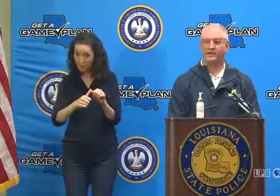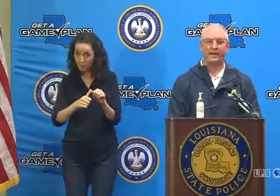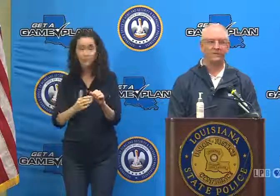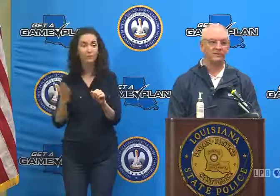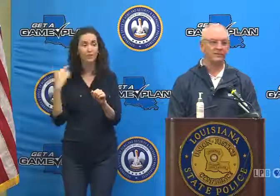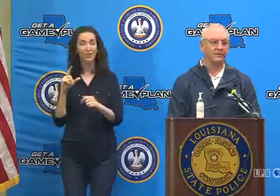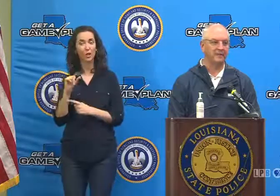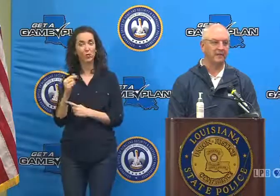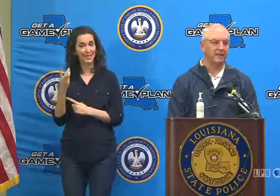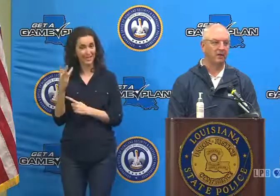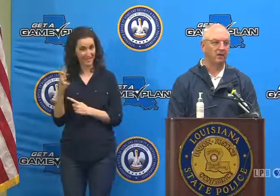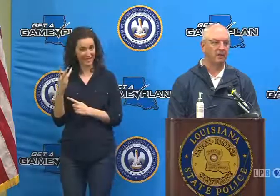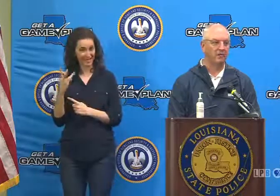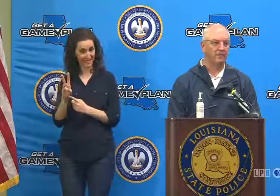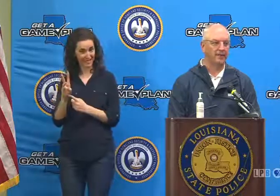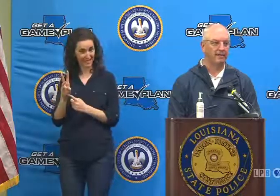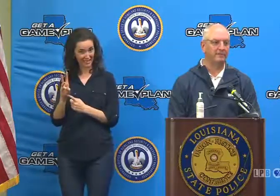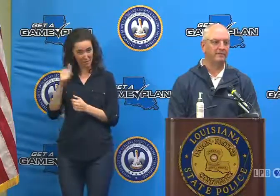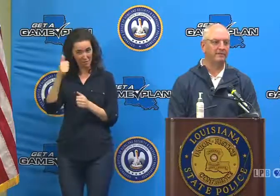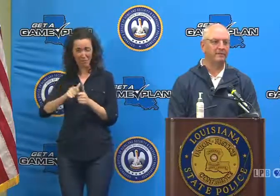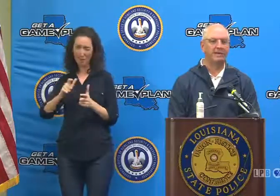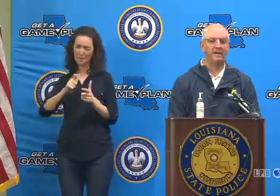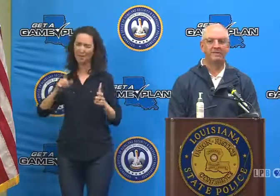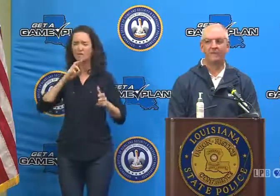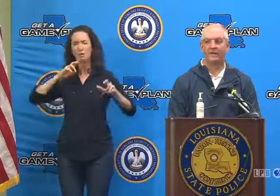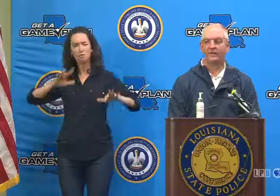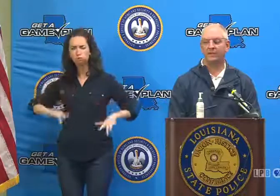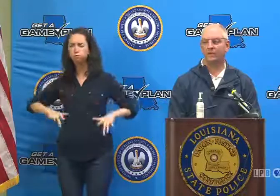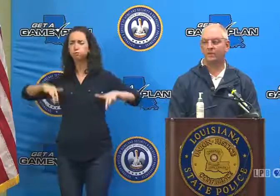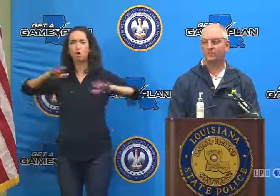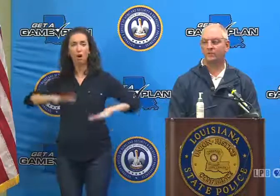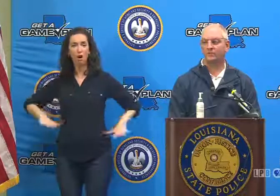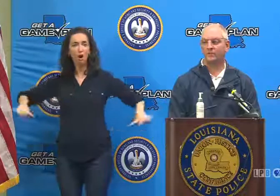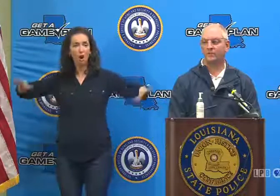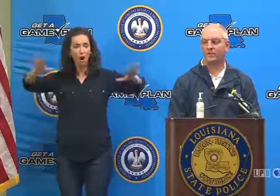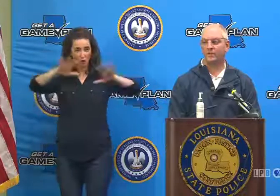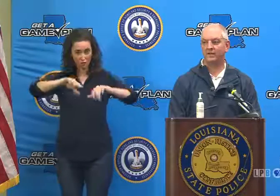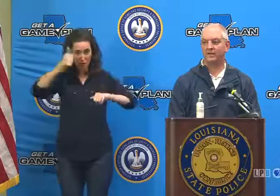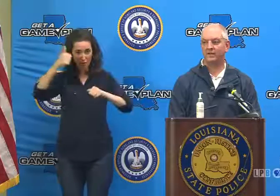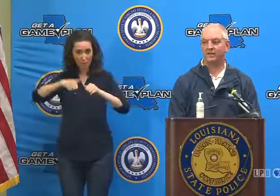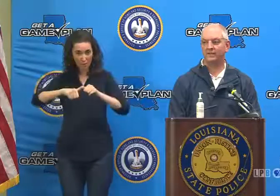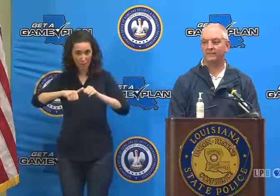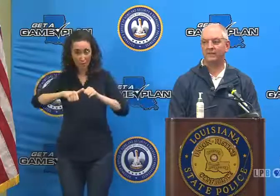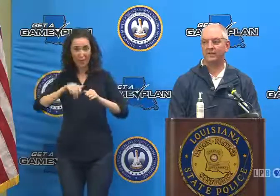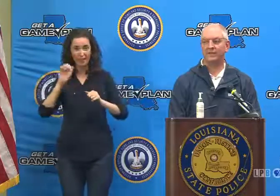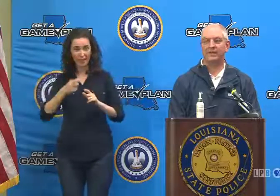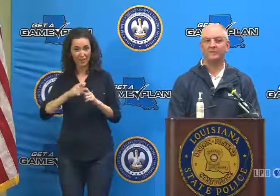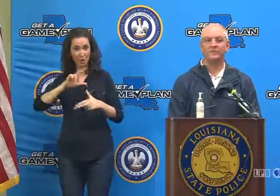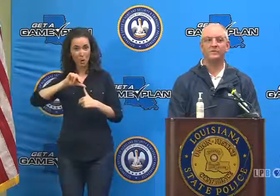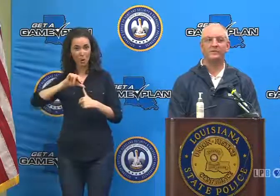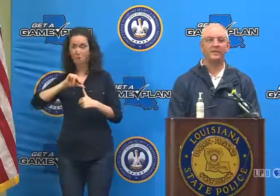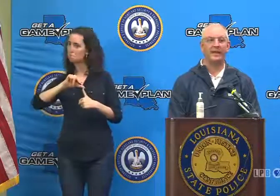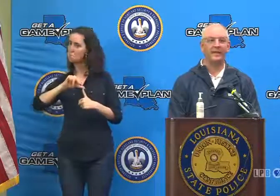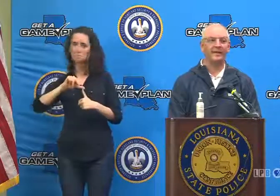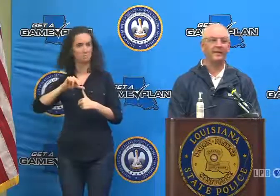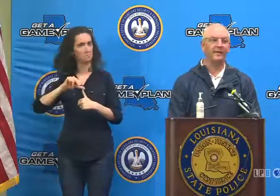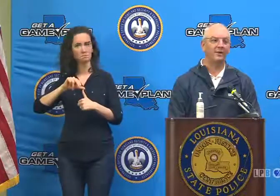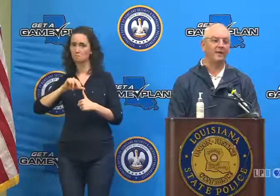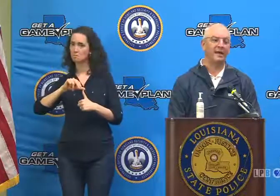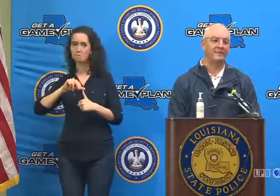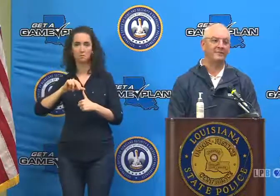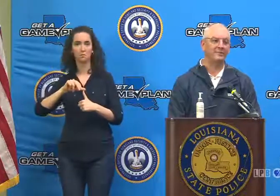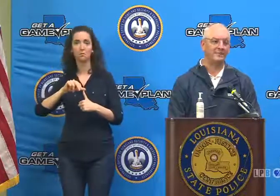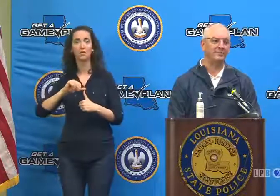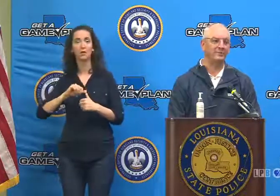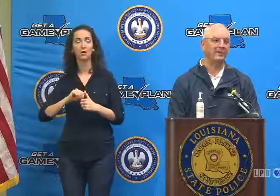in 2016 that caused massive flooding across most of the state of Louisiana. It was Hurricane Ida